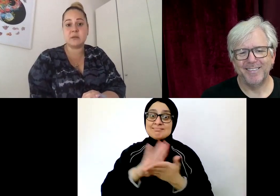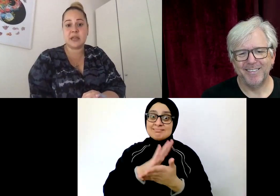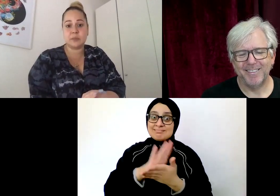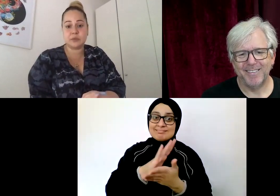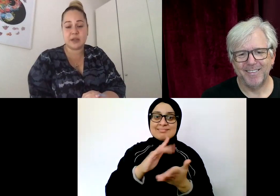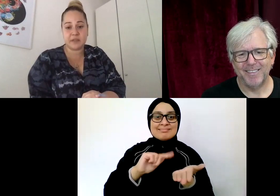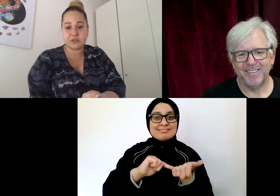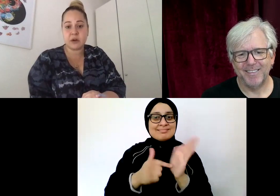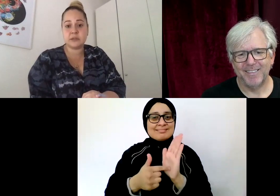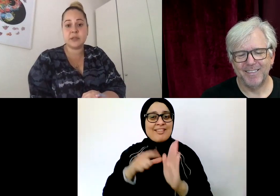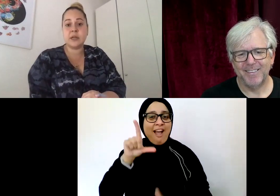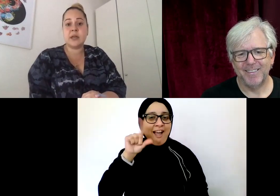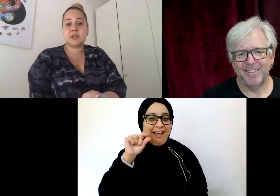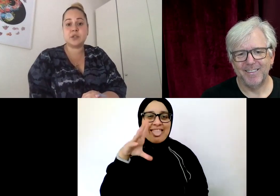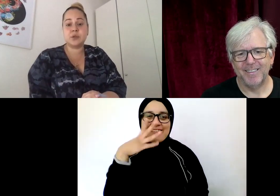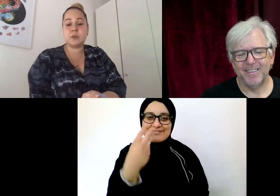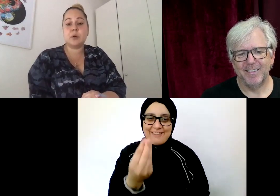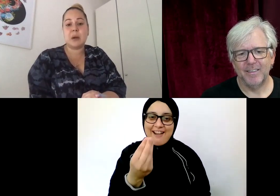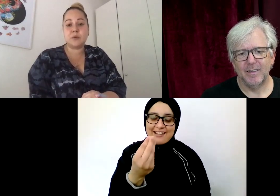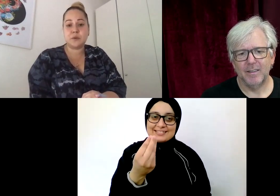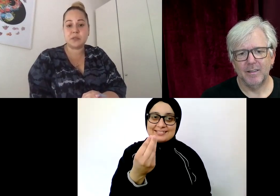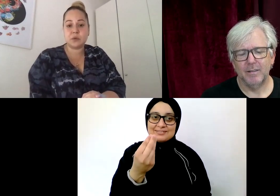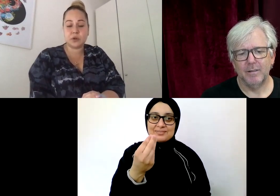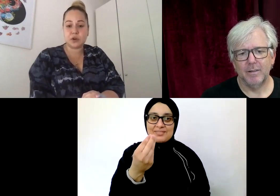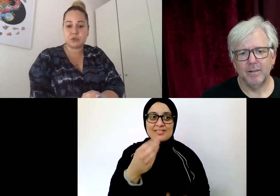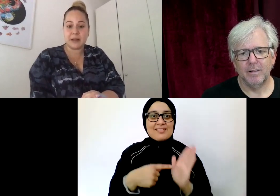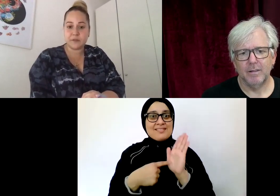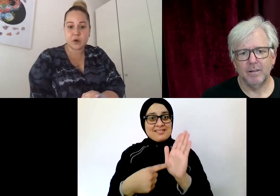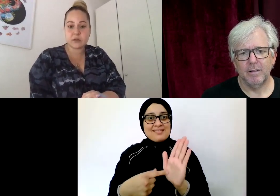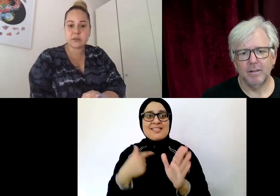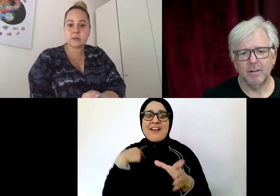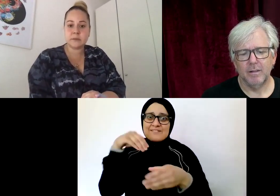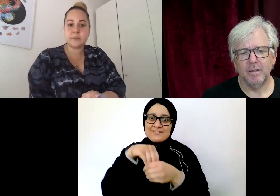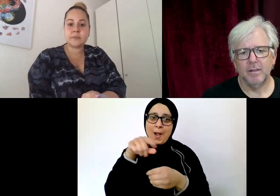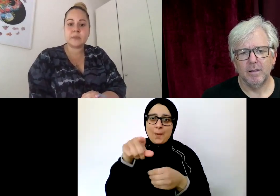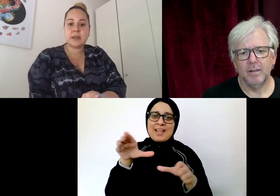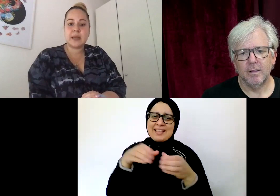So I was able to have that grant to support my performance called the Cockro and the Fox.